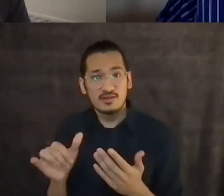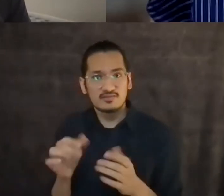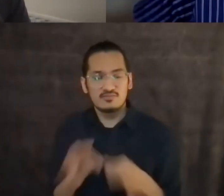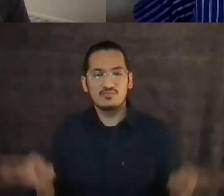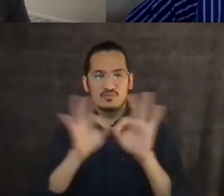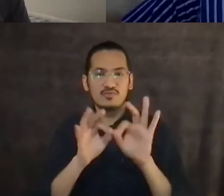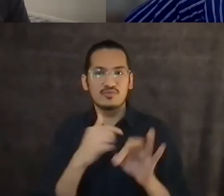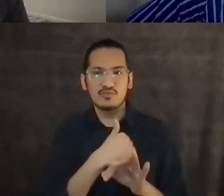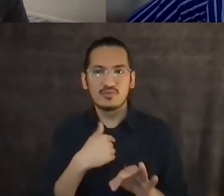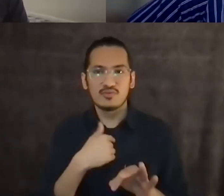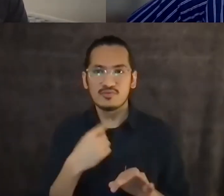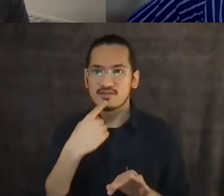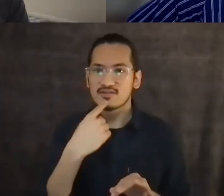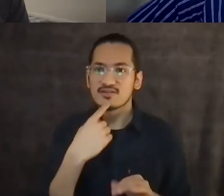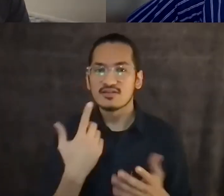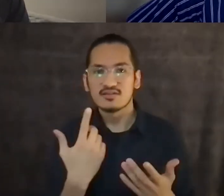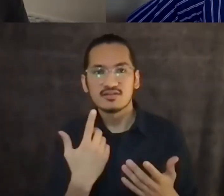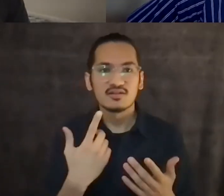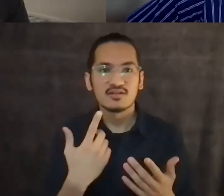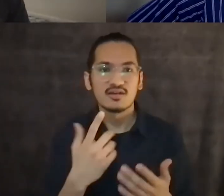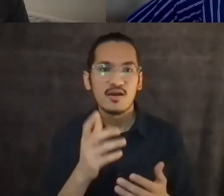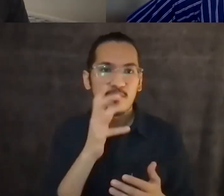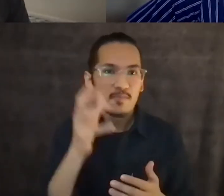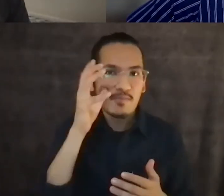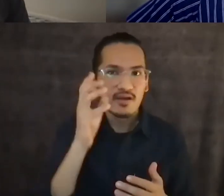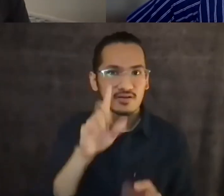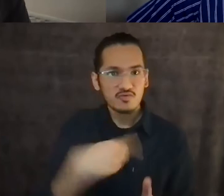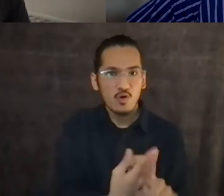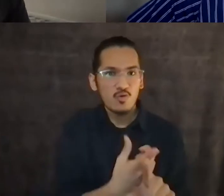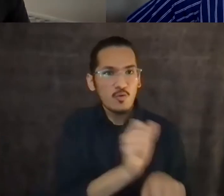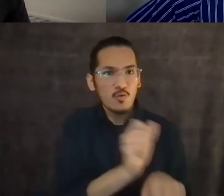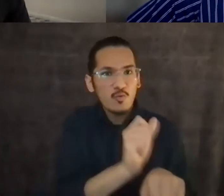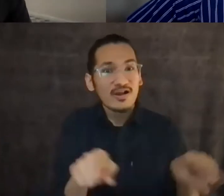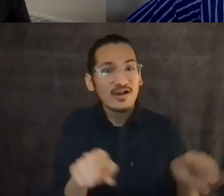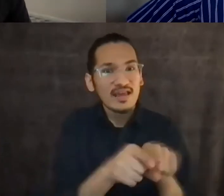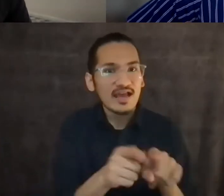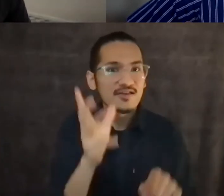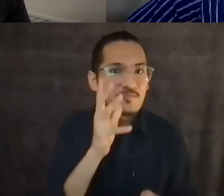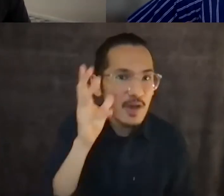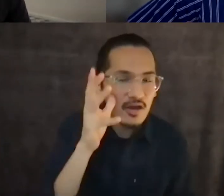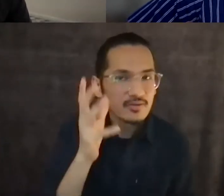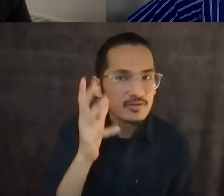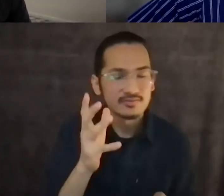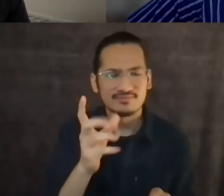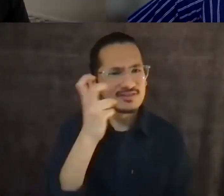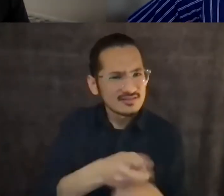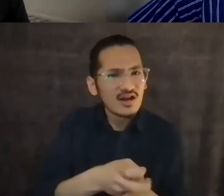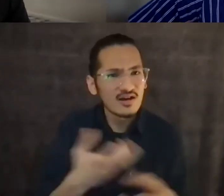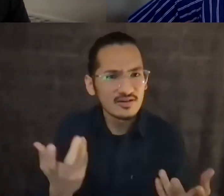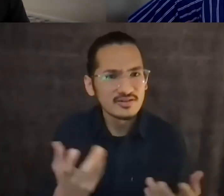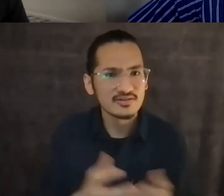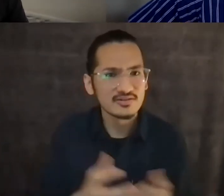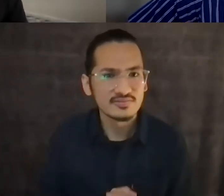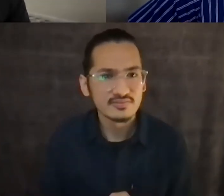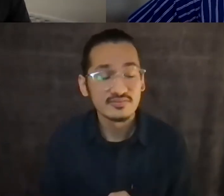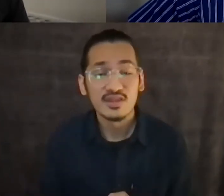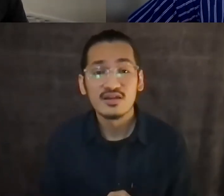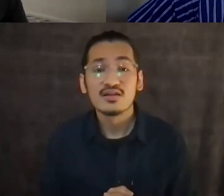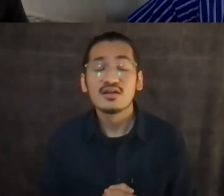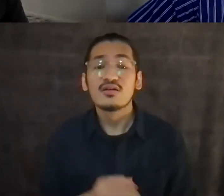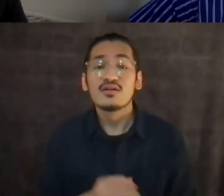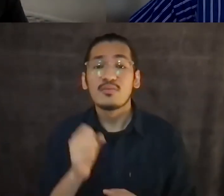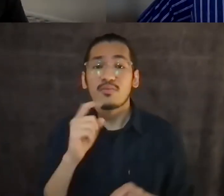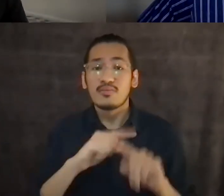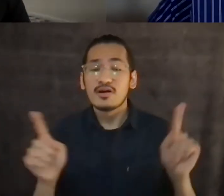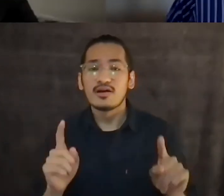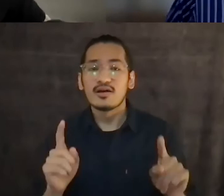um, who lived generations before us, who a child would have many makua, right? Anyone, a